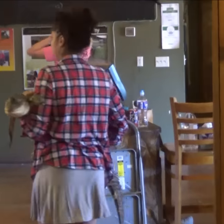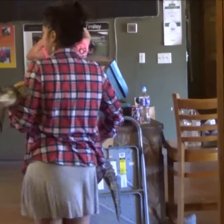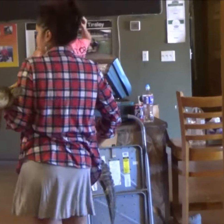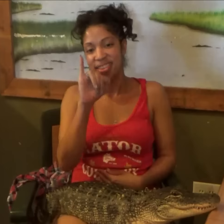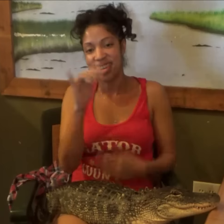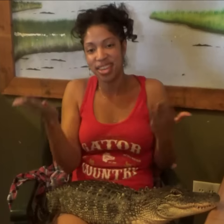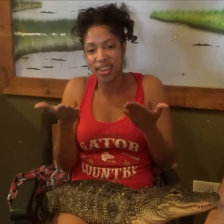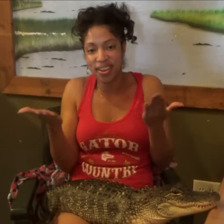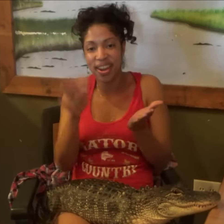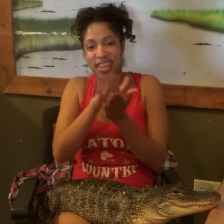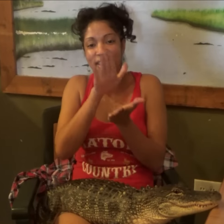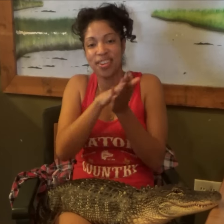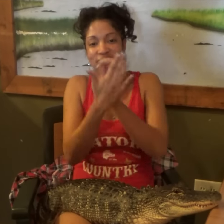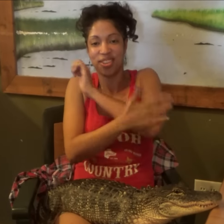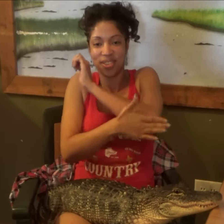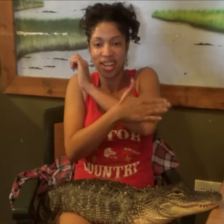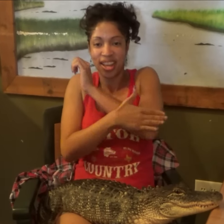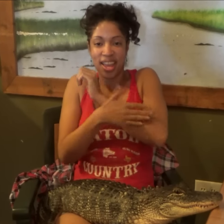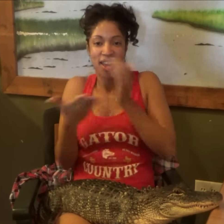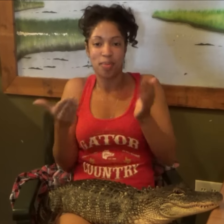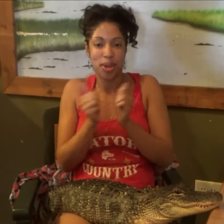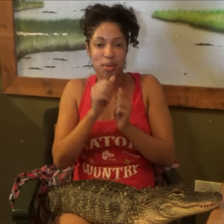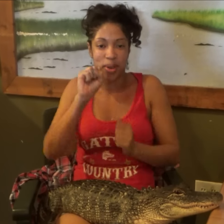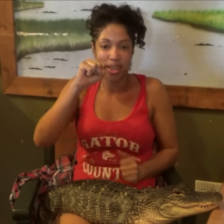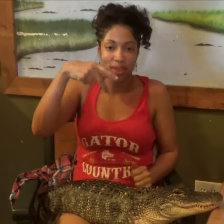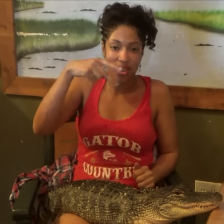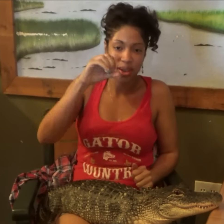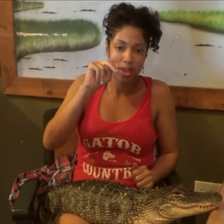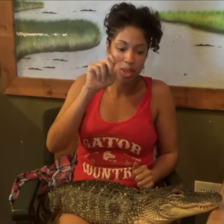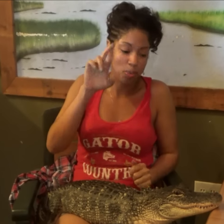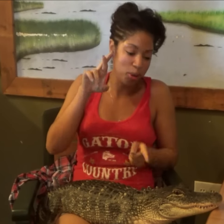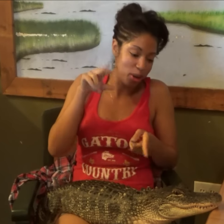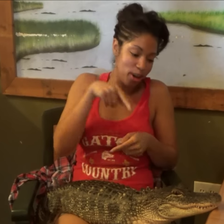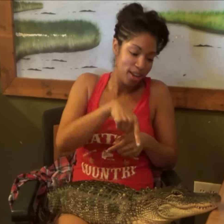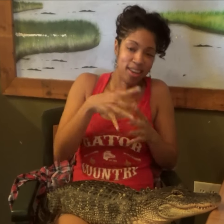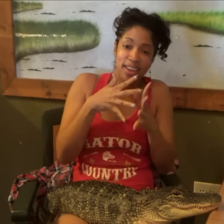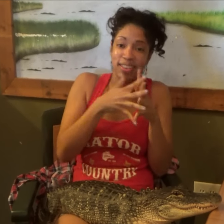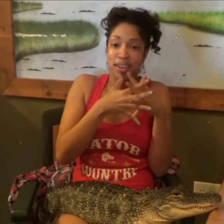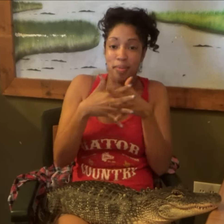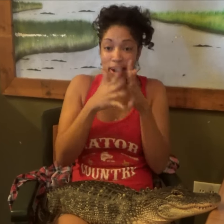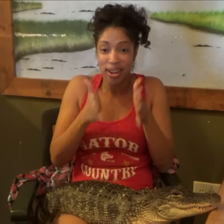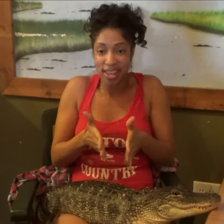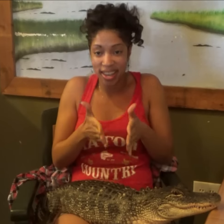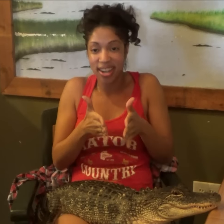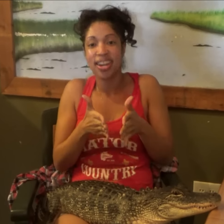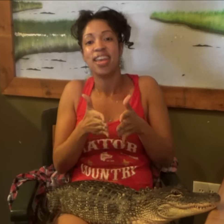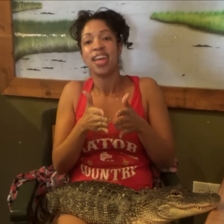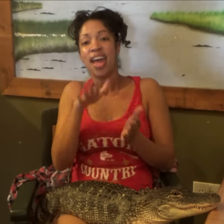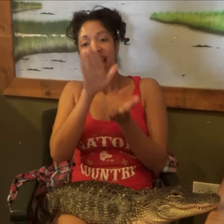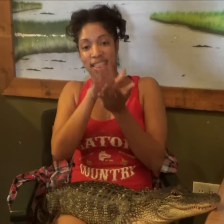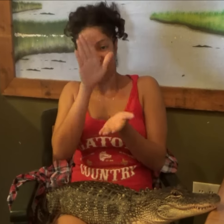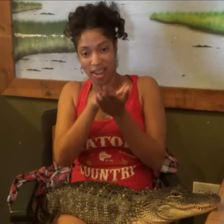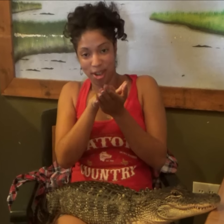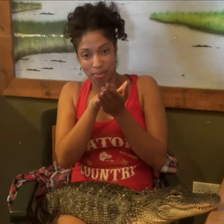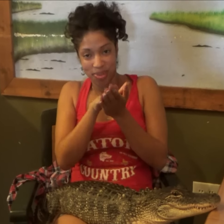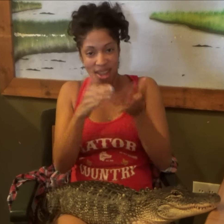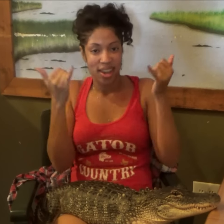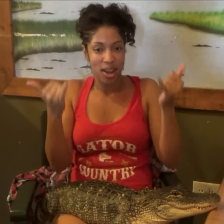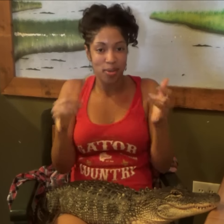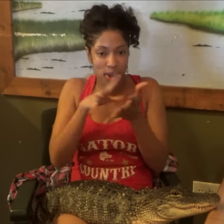T here at Gator Country and I'm here with Spooner. He's an American alligator. Now we're going